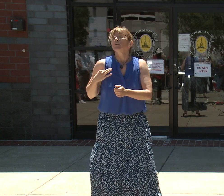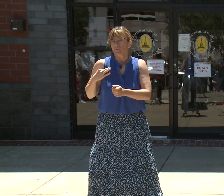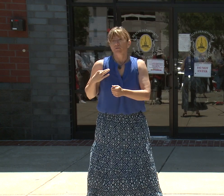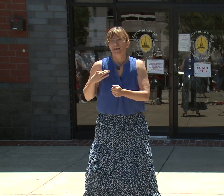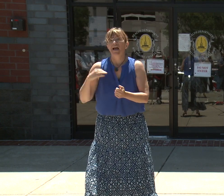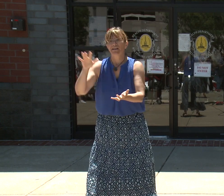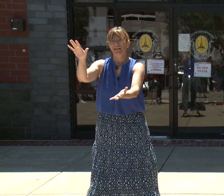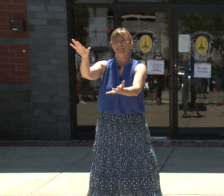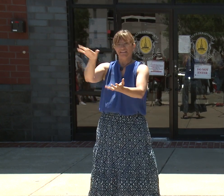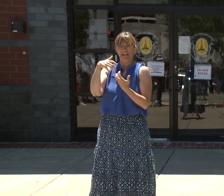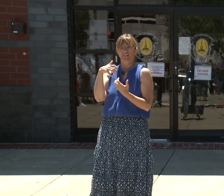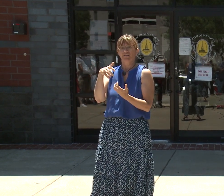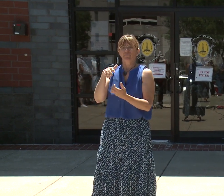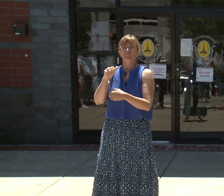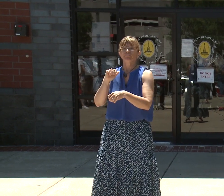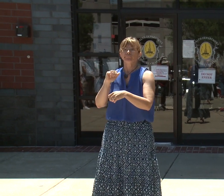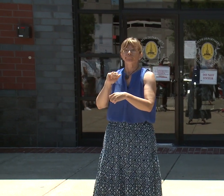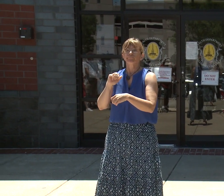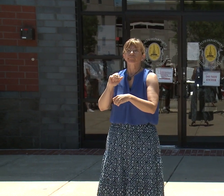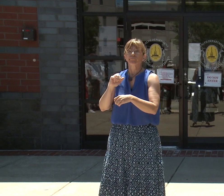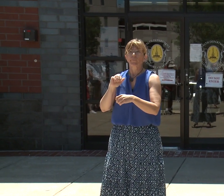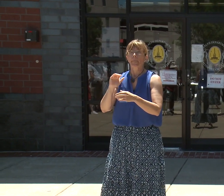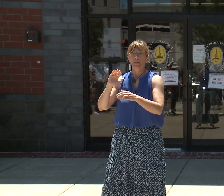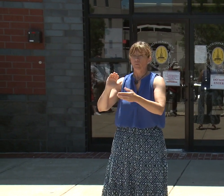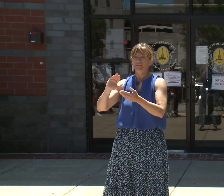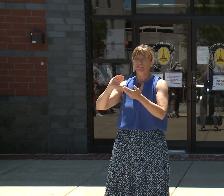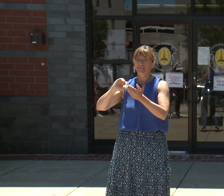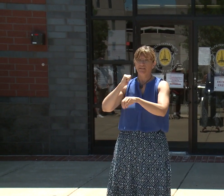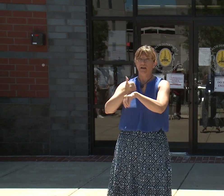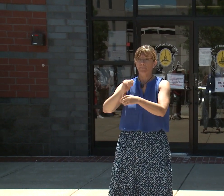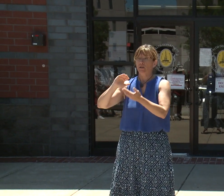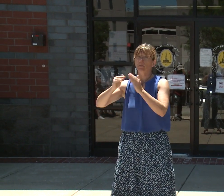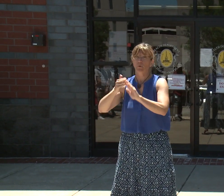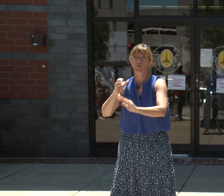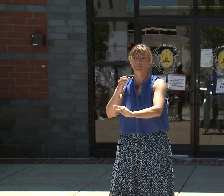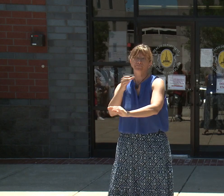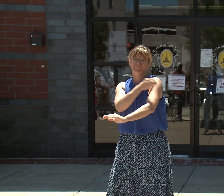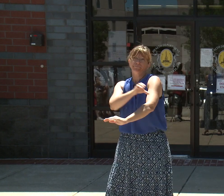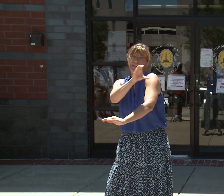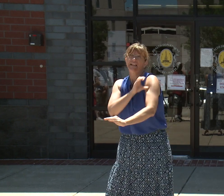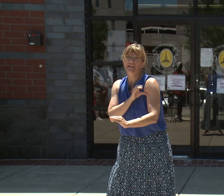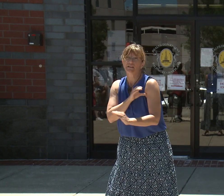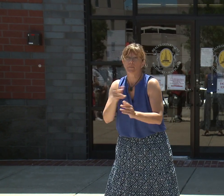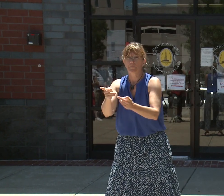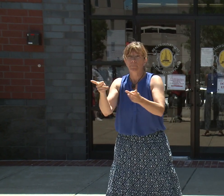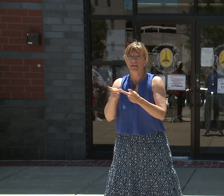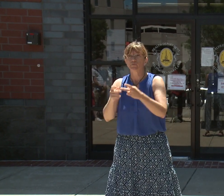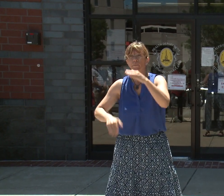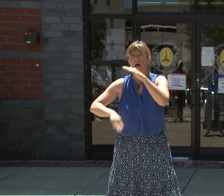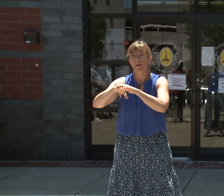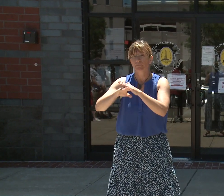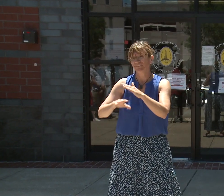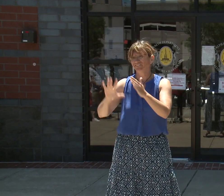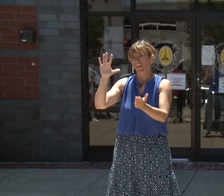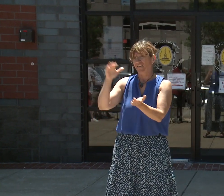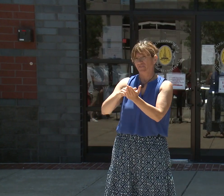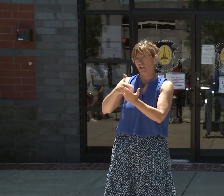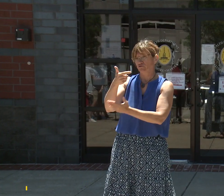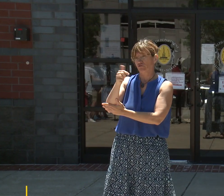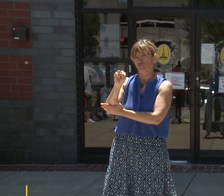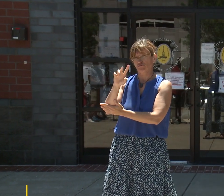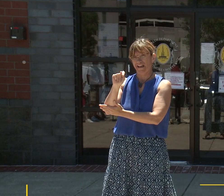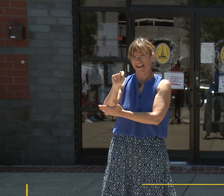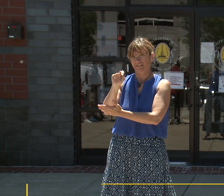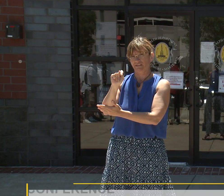with grants up to $5,000. Those interested can visit civicworks.com slash COVAX small groups